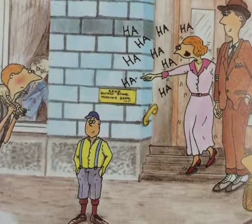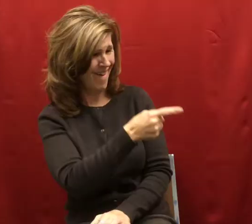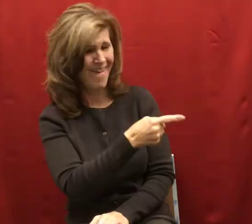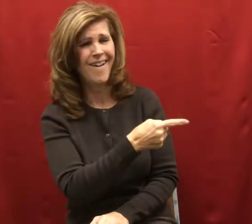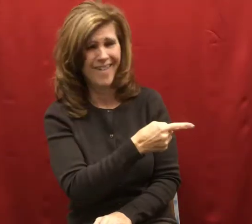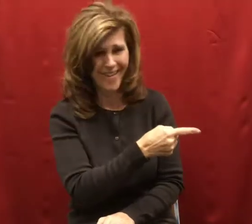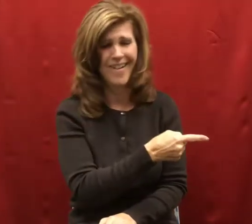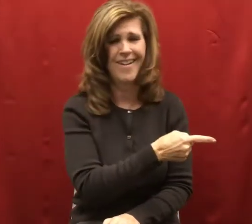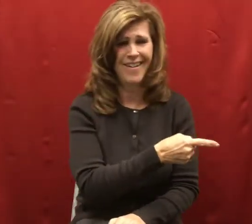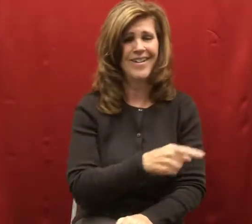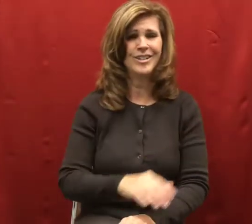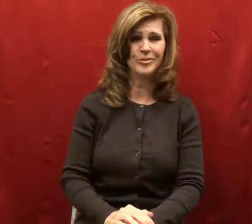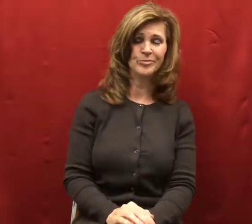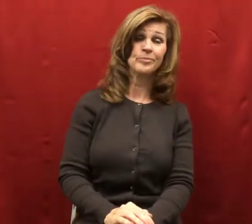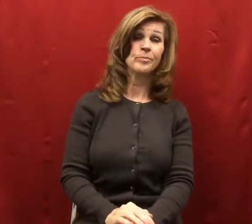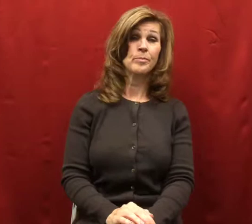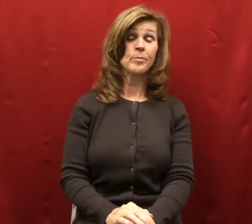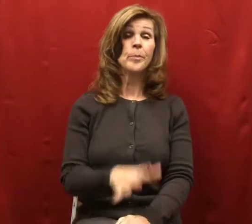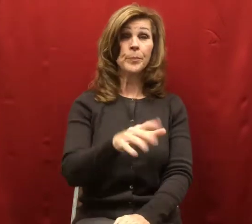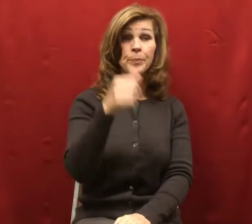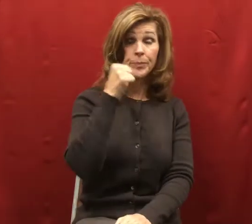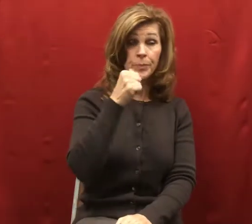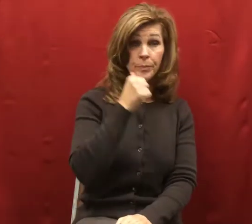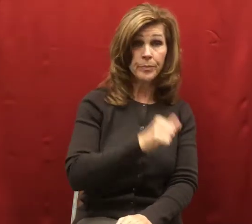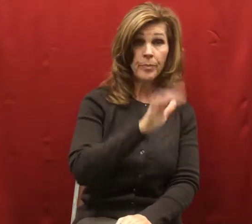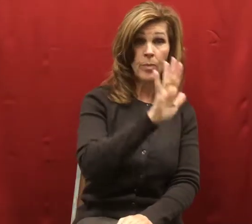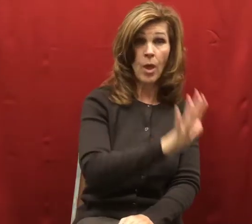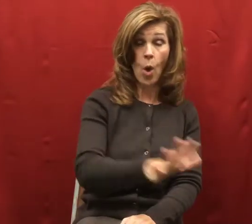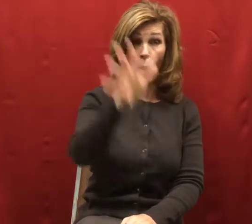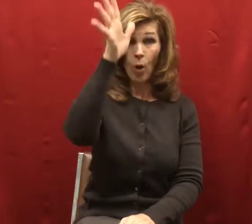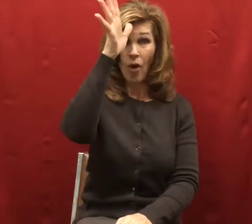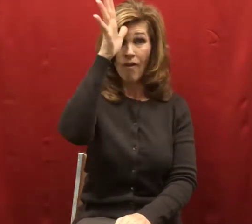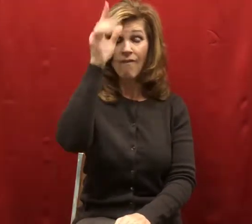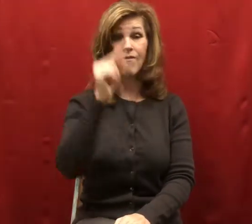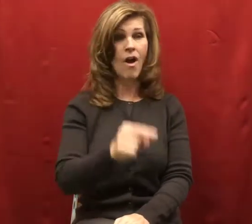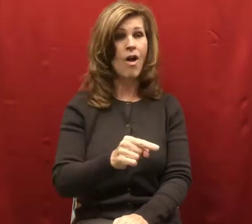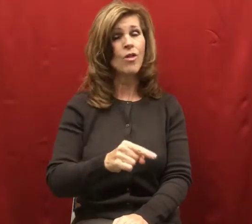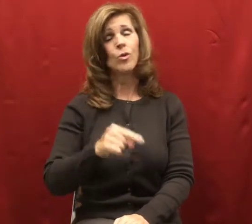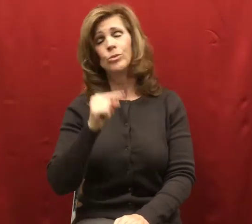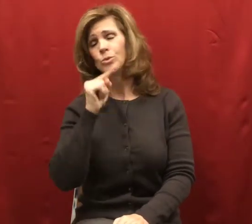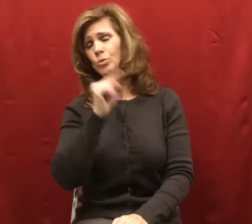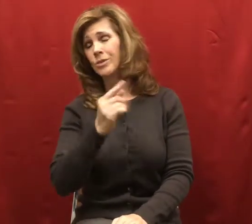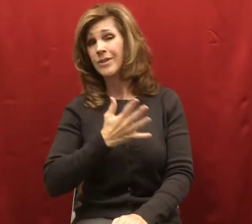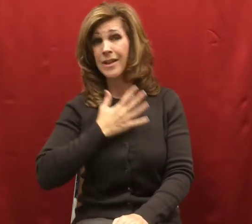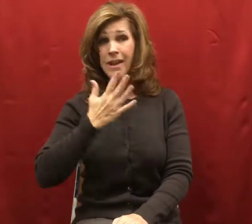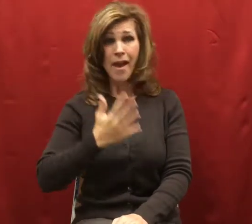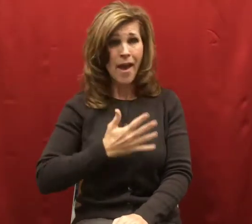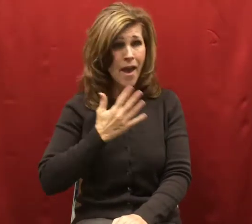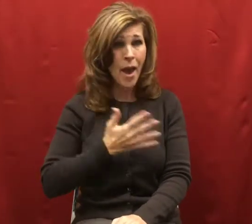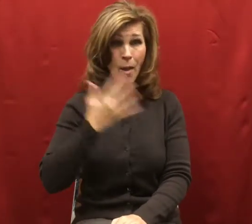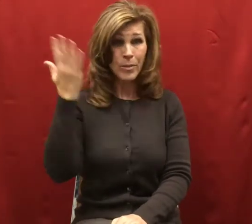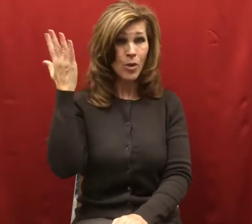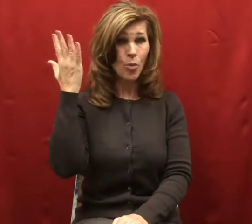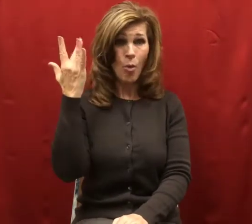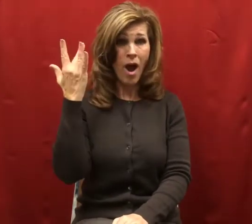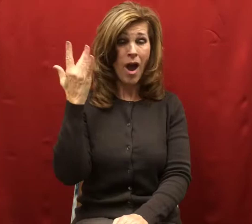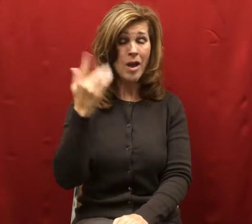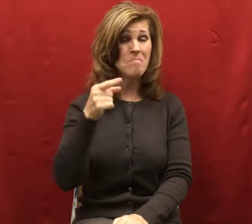The girl's father was delighted when he saw her laughing. She had been sad